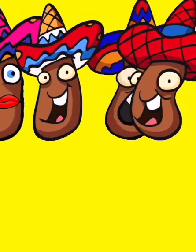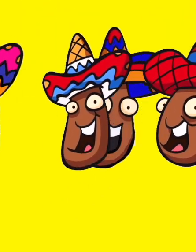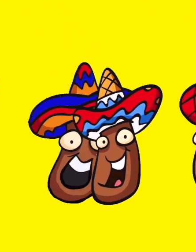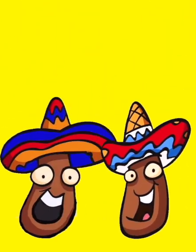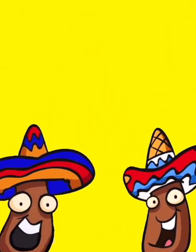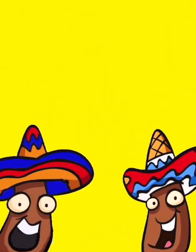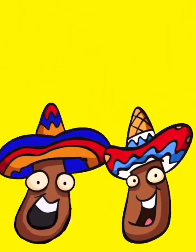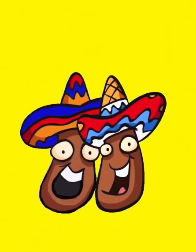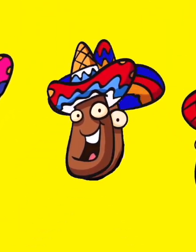Are you still jumping?